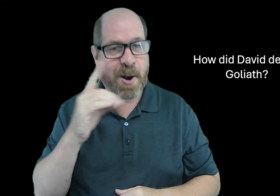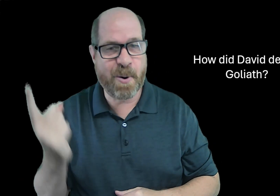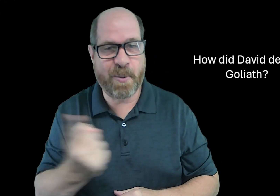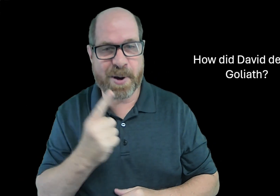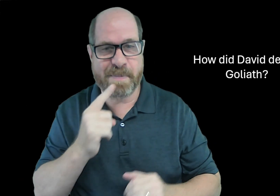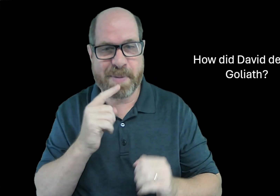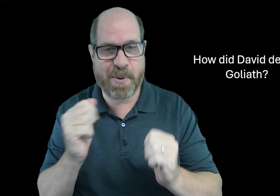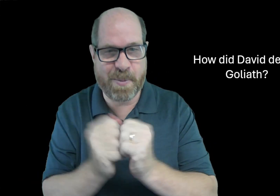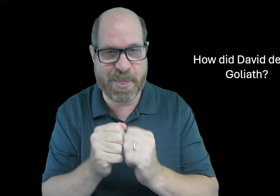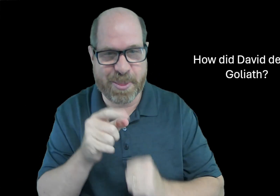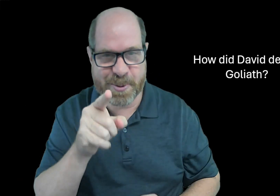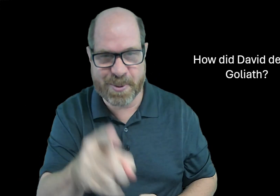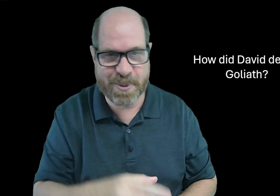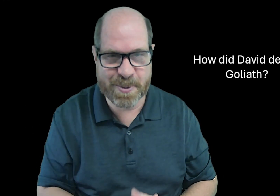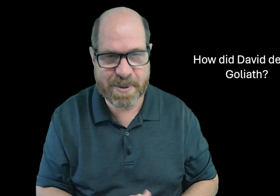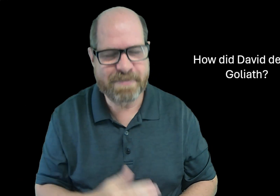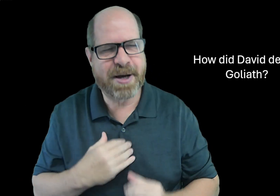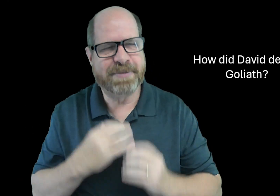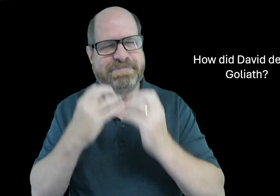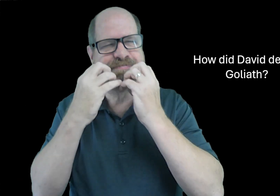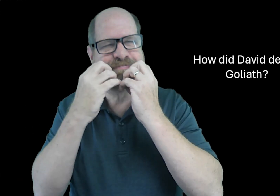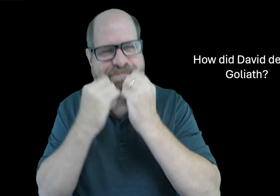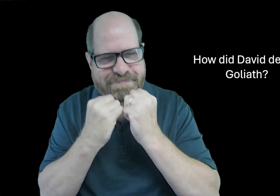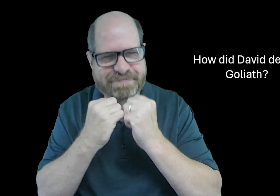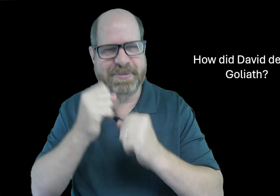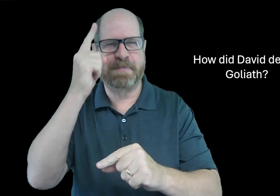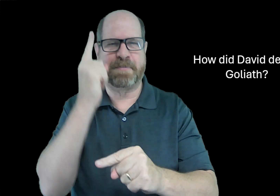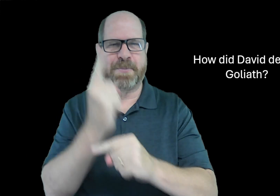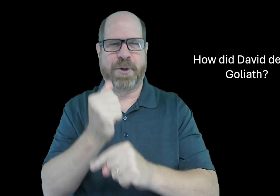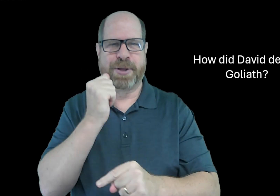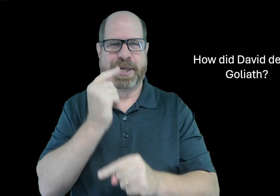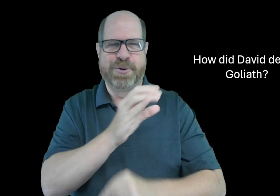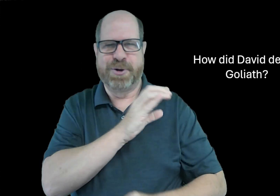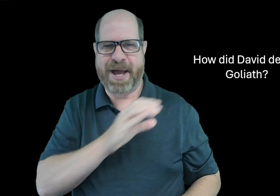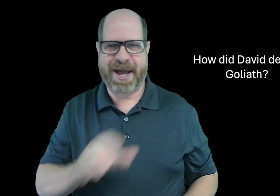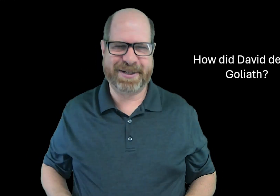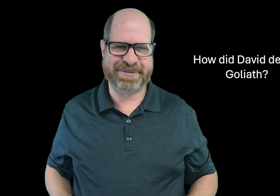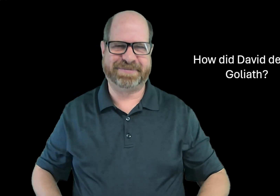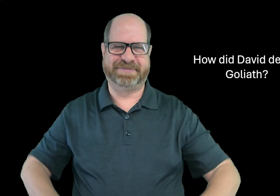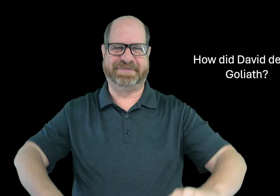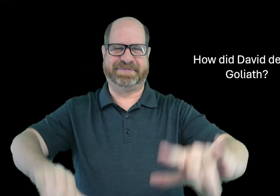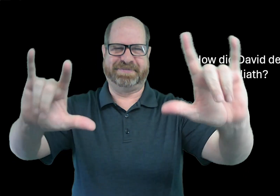God will always be with you, my precious brothers and sisters in Christ. Bye.